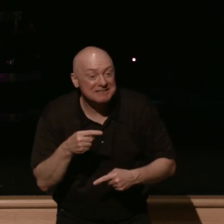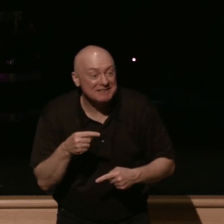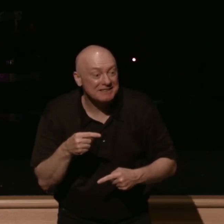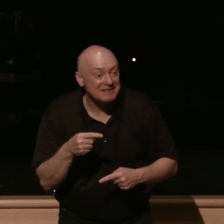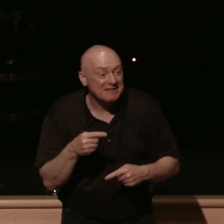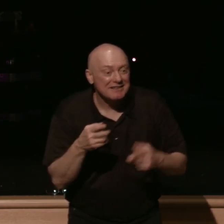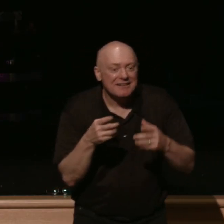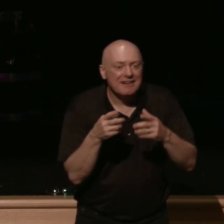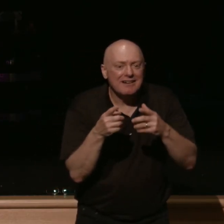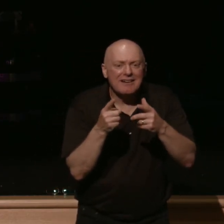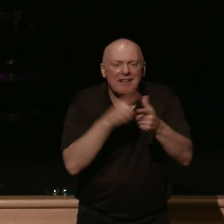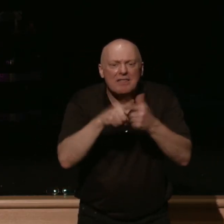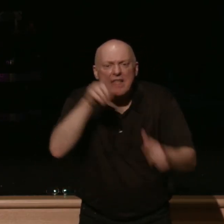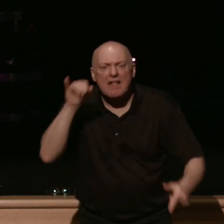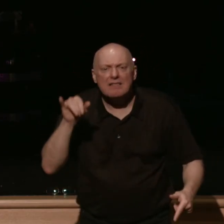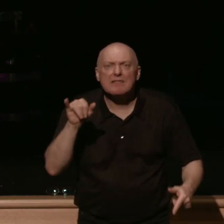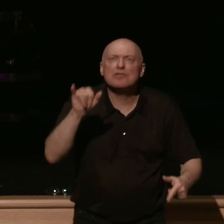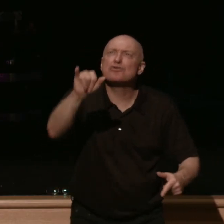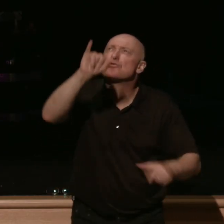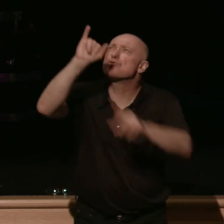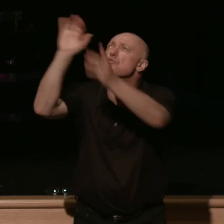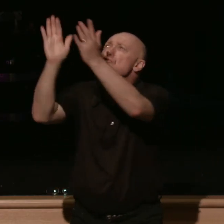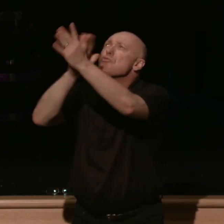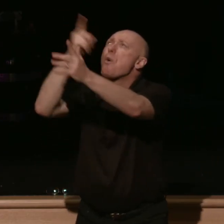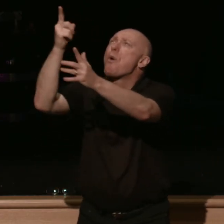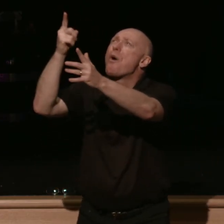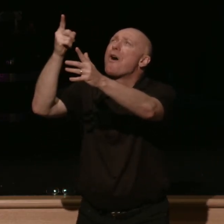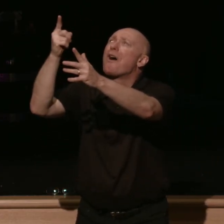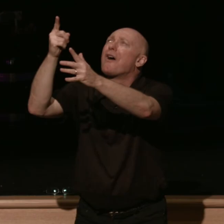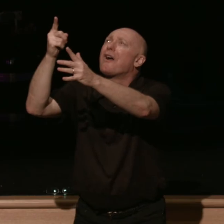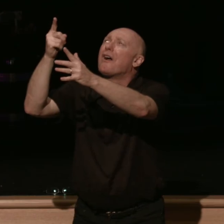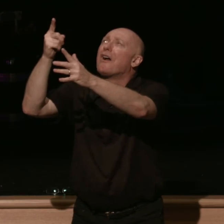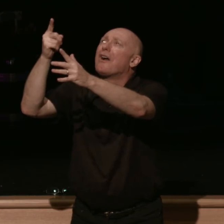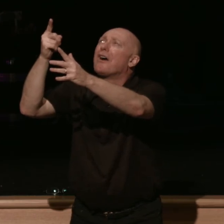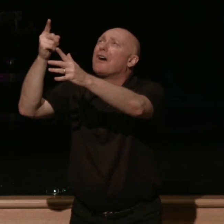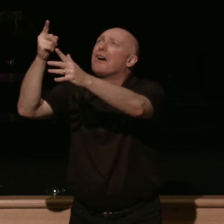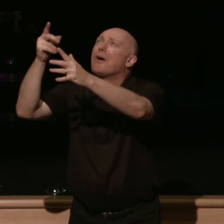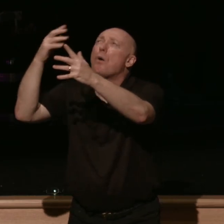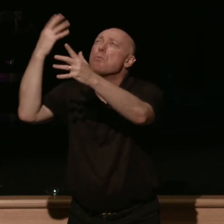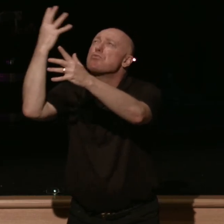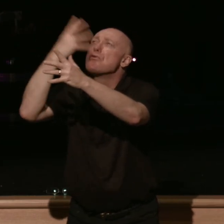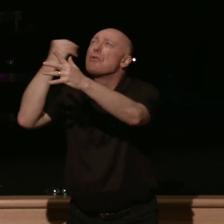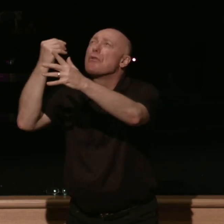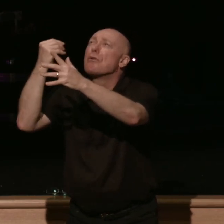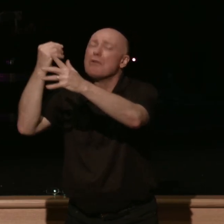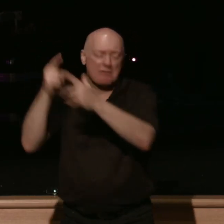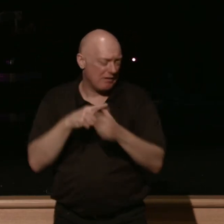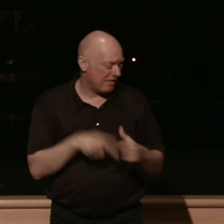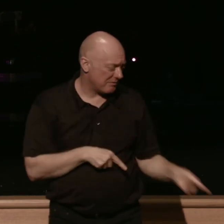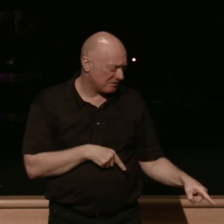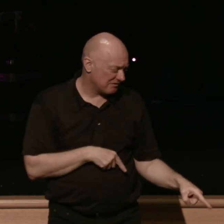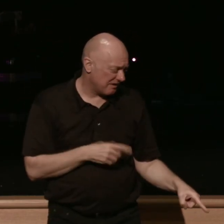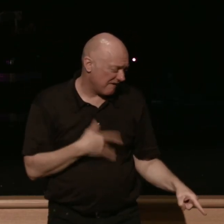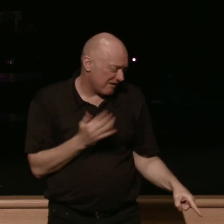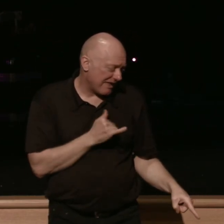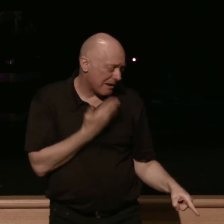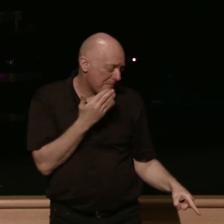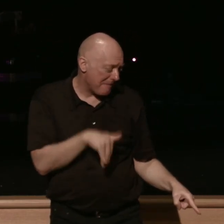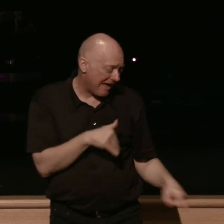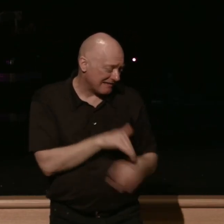the eternal weight of glory this is just going to feel like a bad night on a bad bed in a bad hotel room and